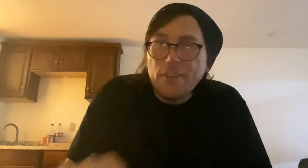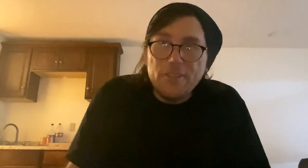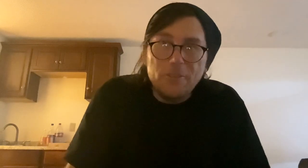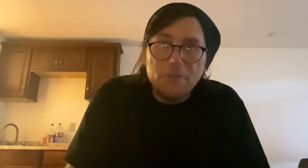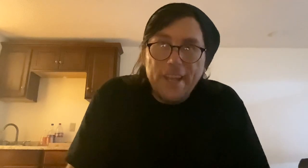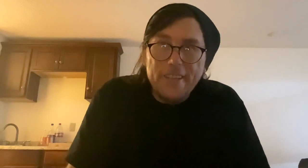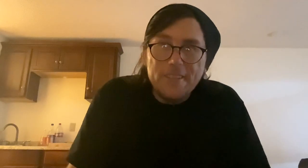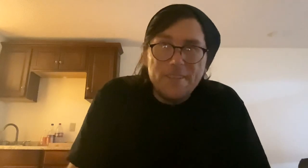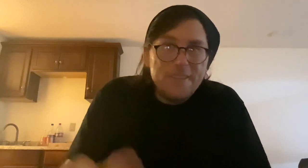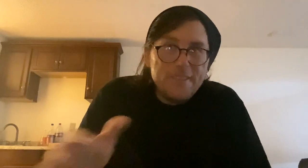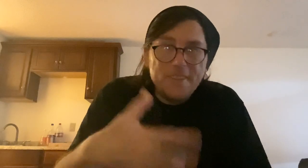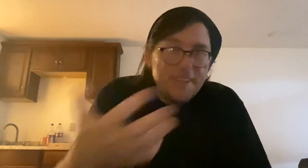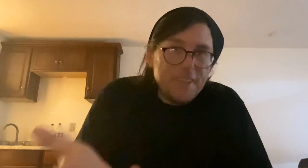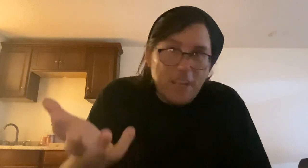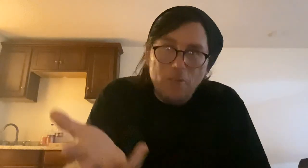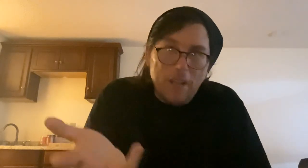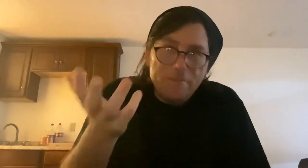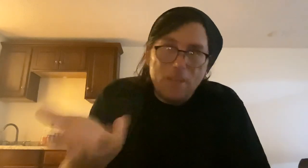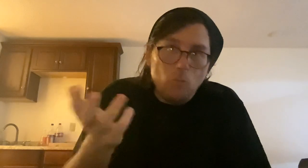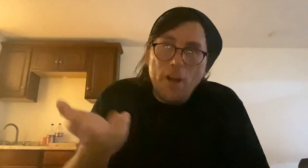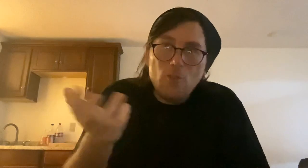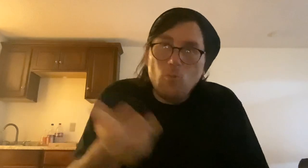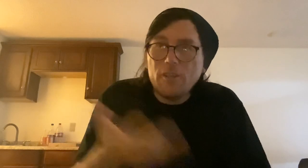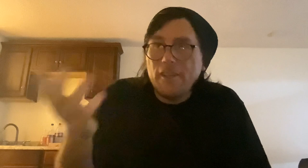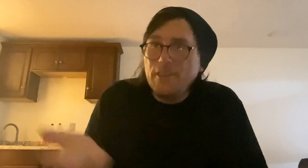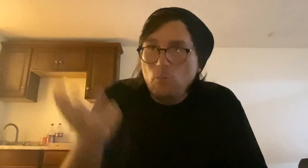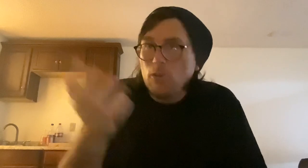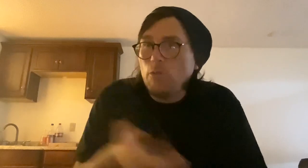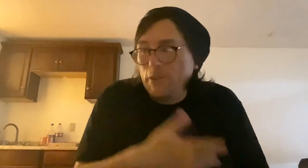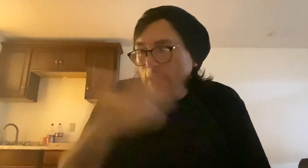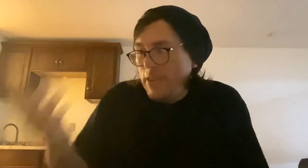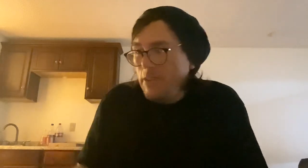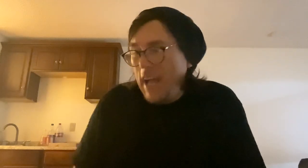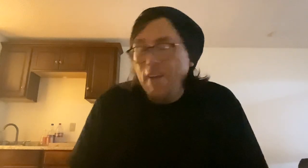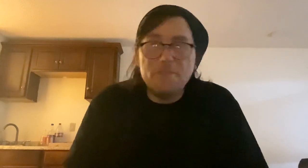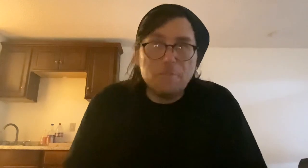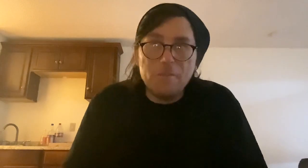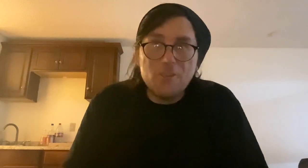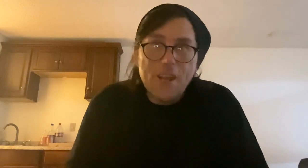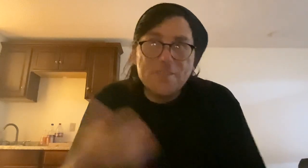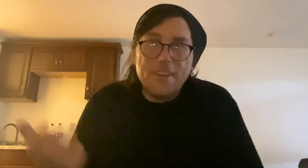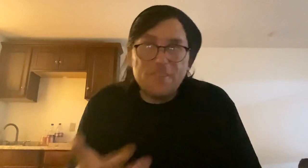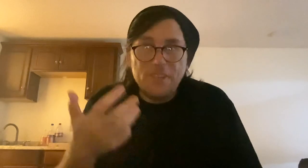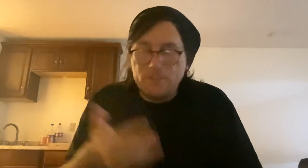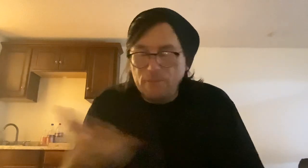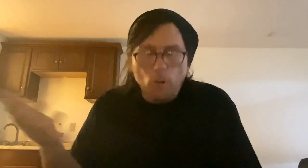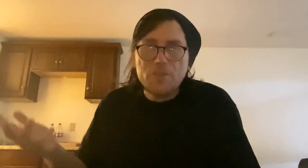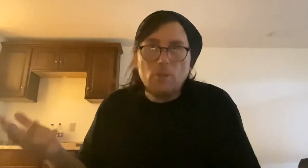could do, you know, if they want your work, they'll work with you, and they'll have is probably a translator, you know. Of course, they'll